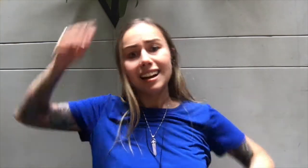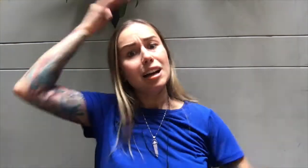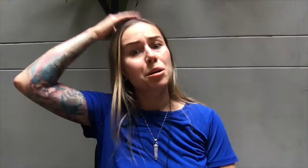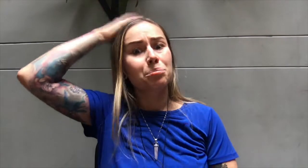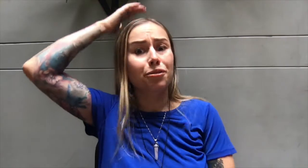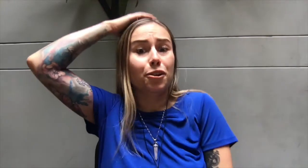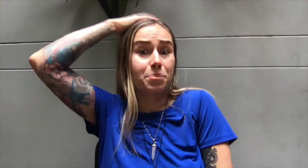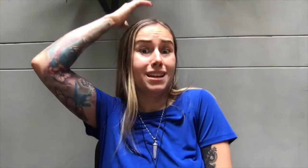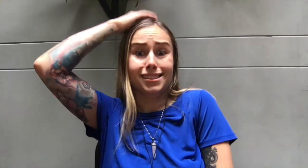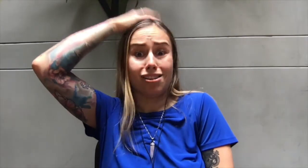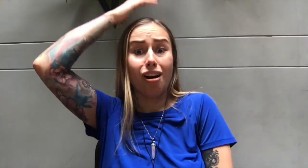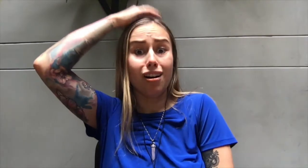But for me, it's hard.